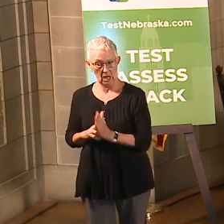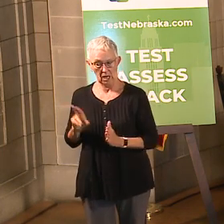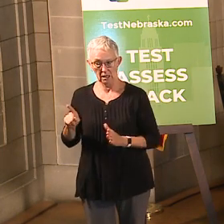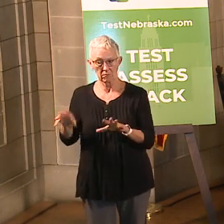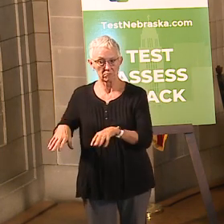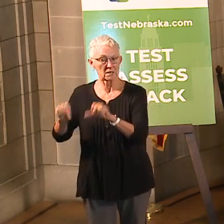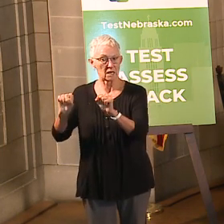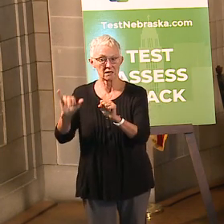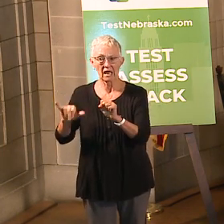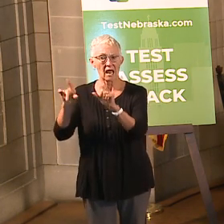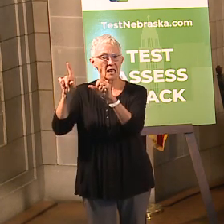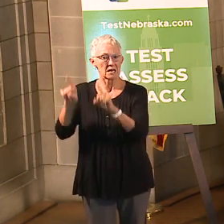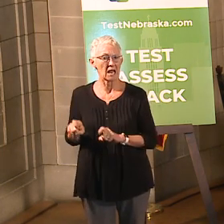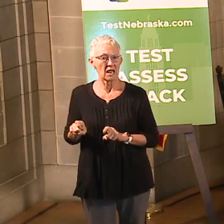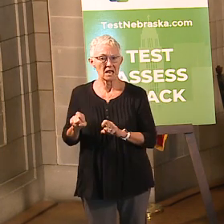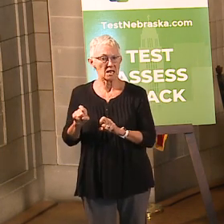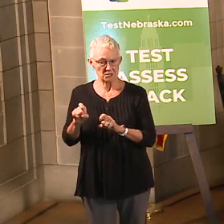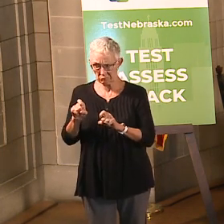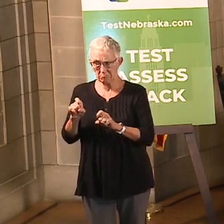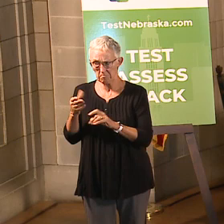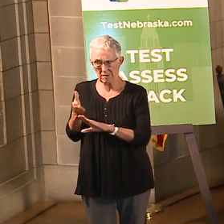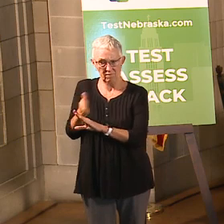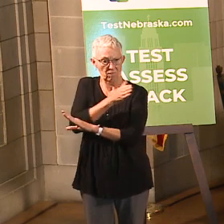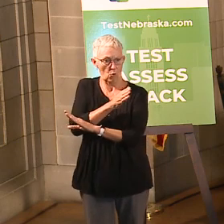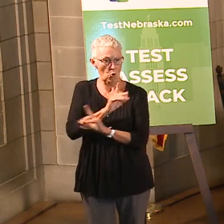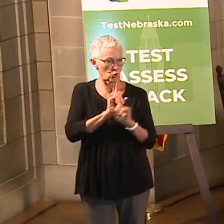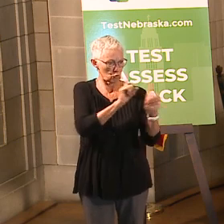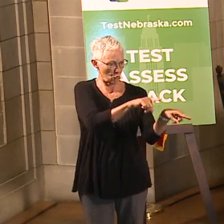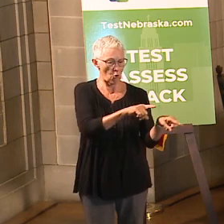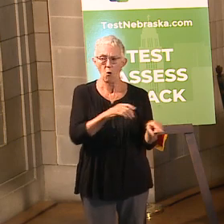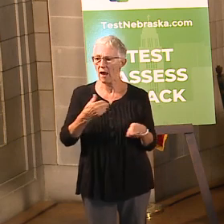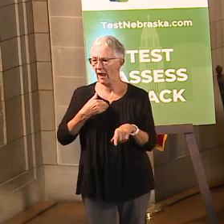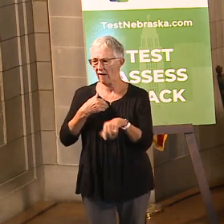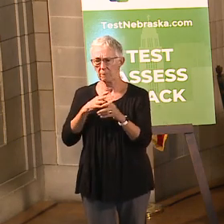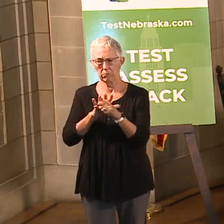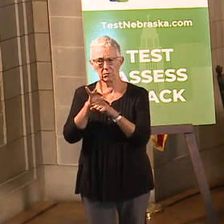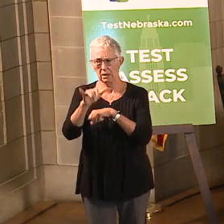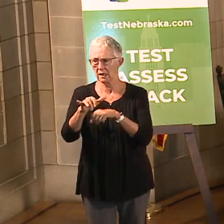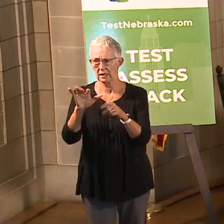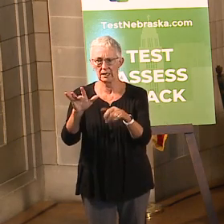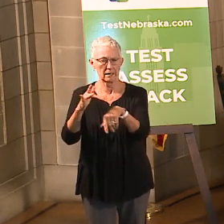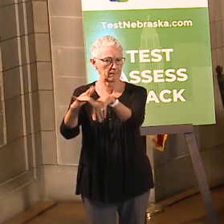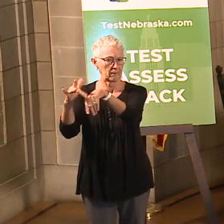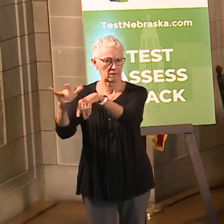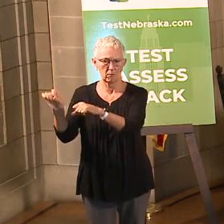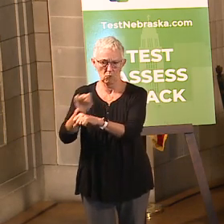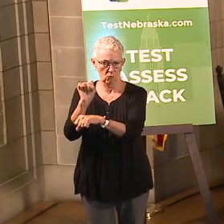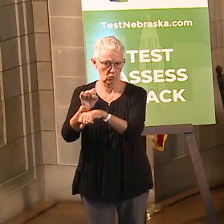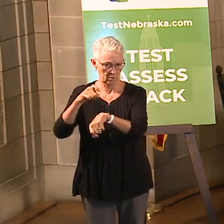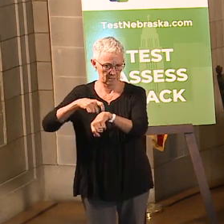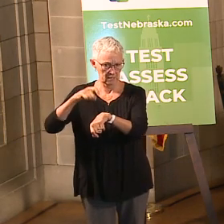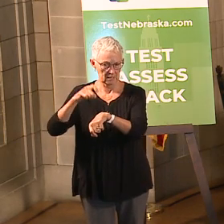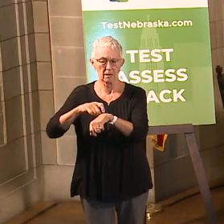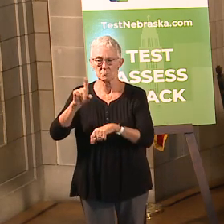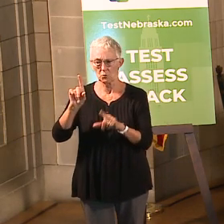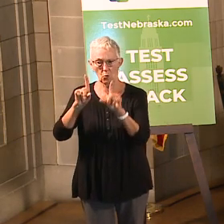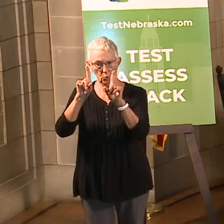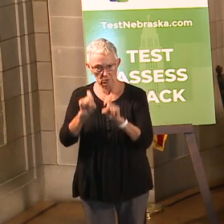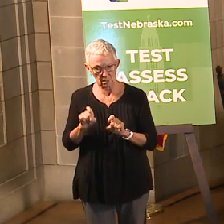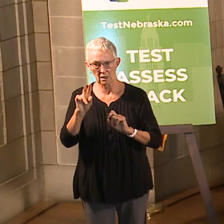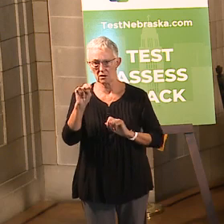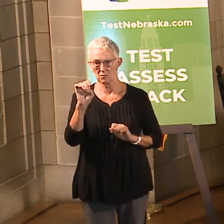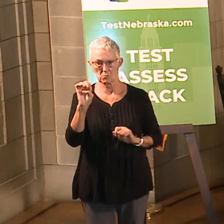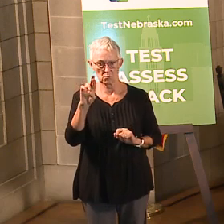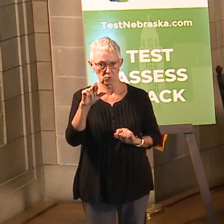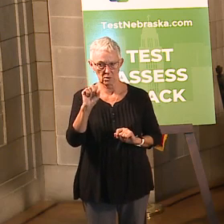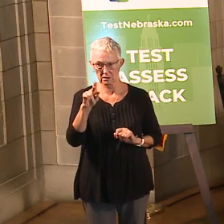test scheduled, other than just the availability, and we've got lots of availability, so please look at that, testnebraska.com. We have